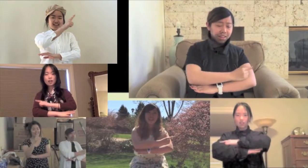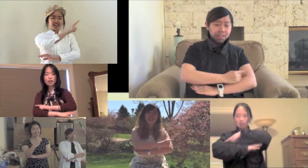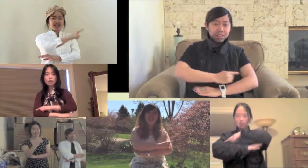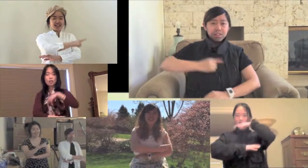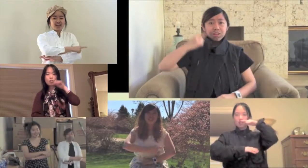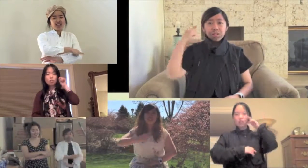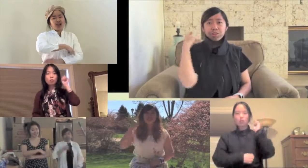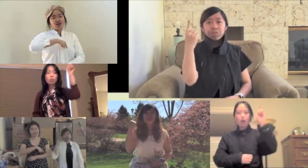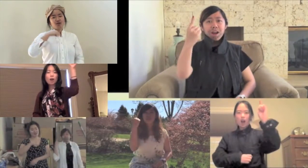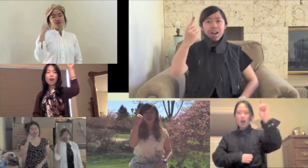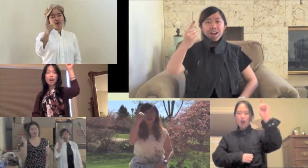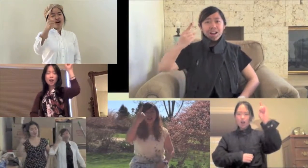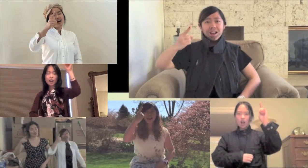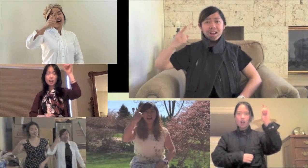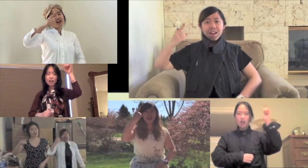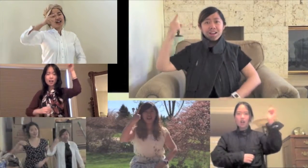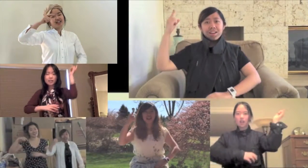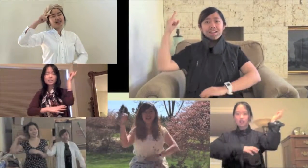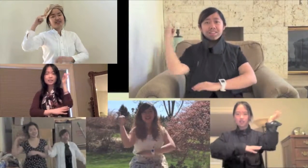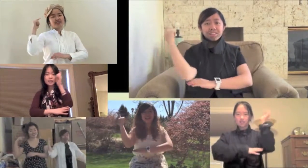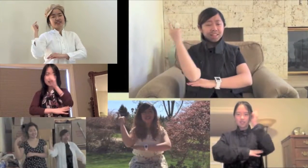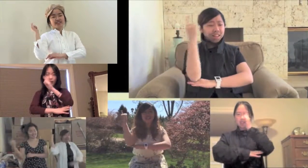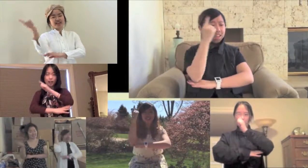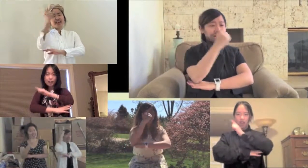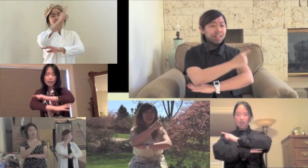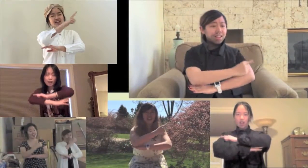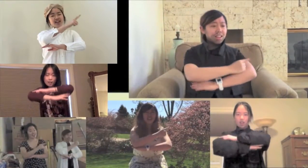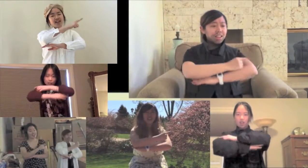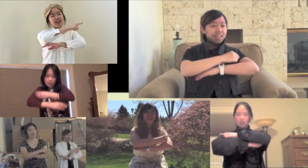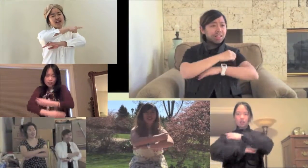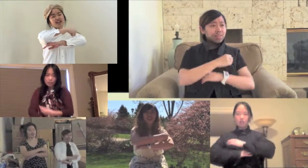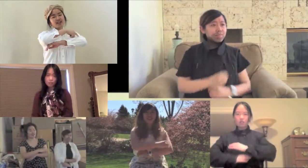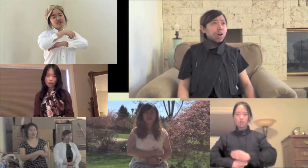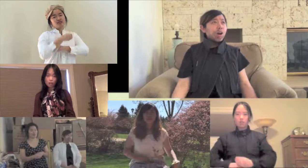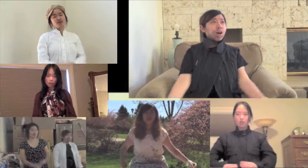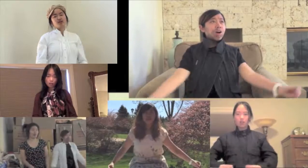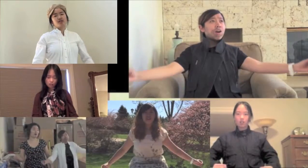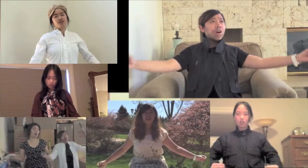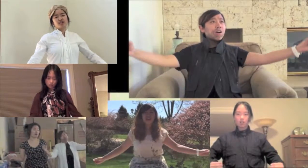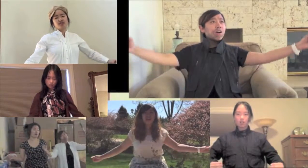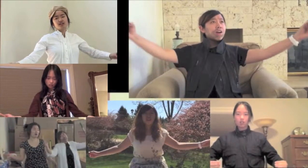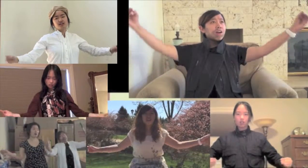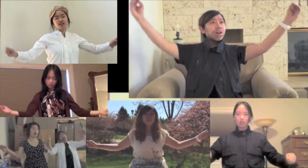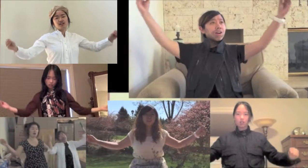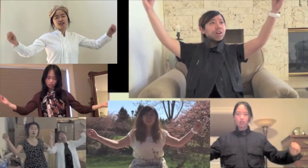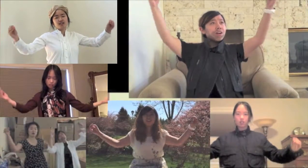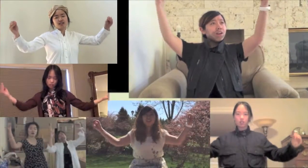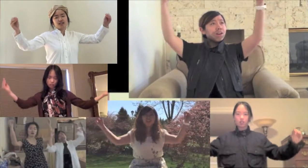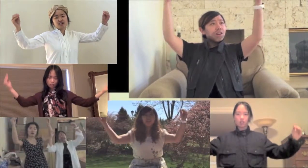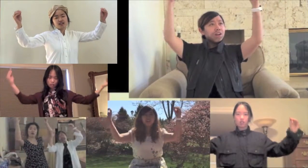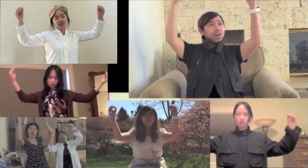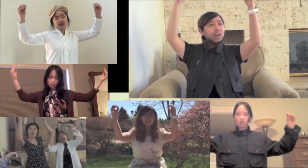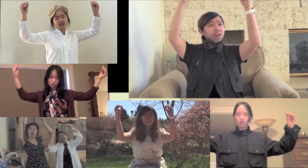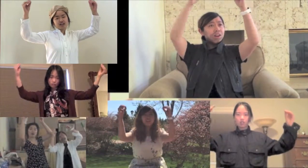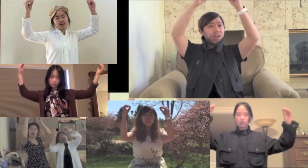One day more One more One